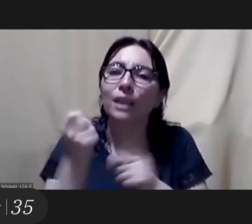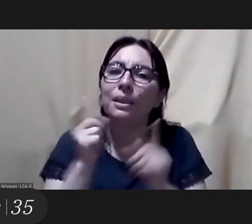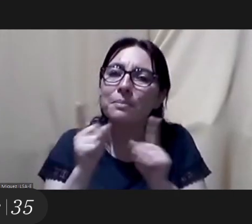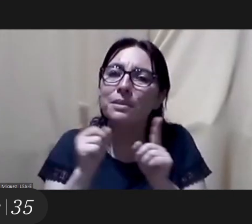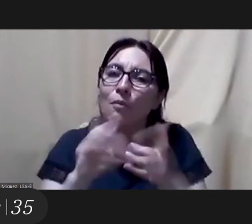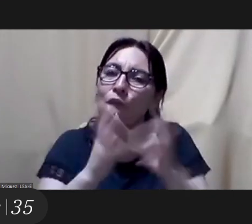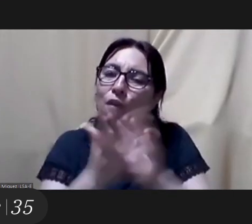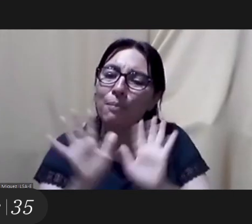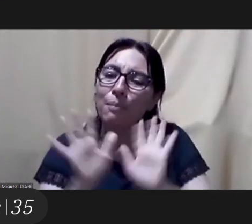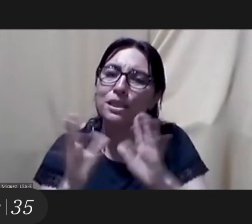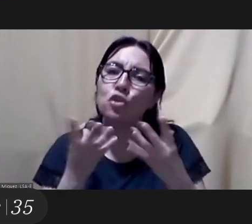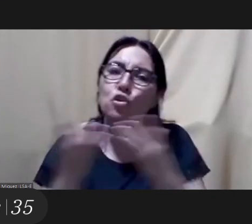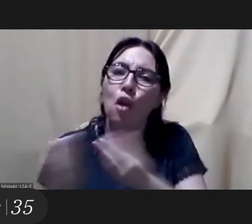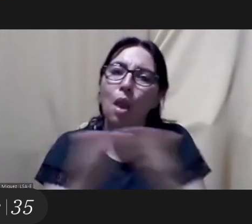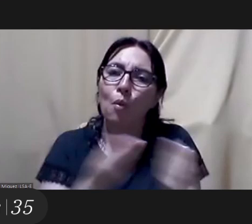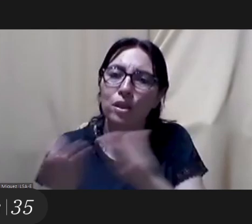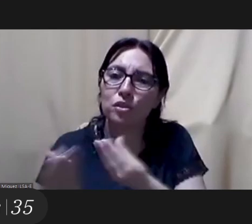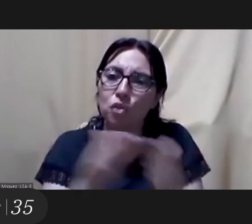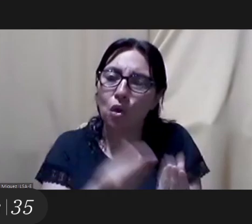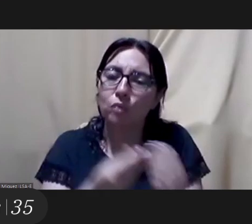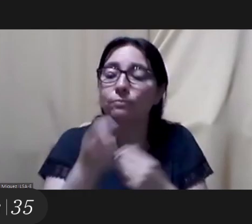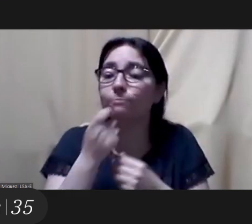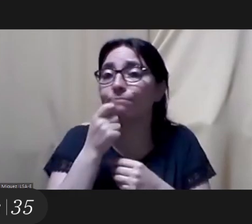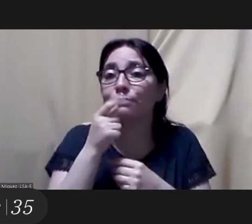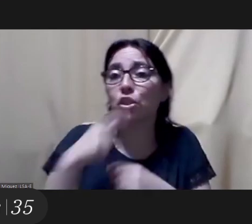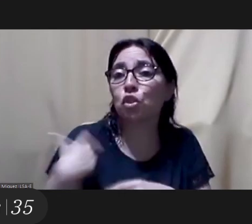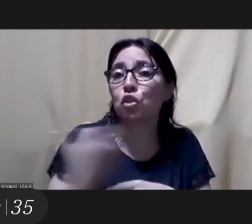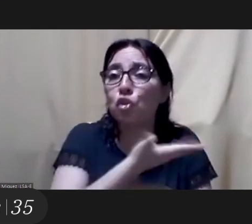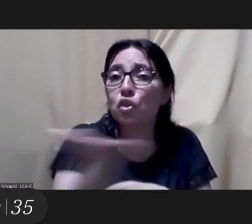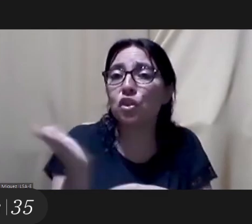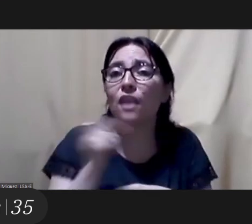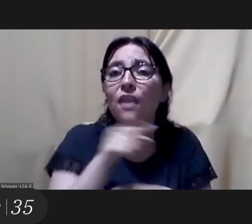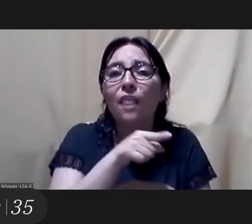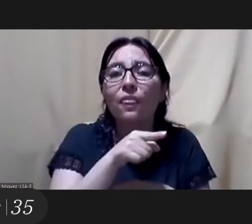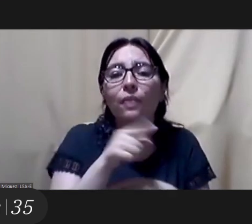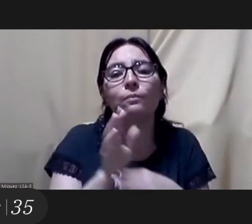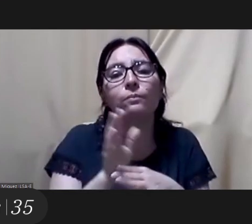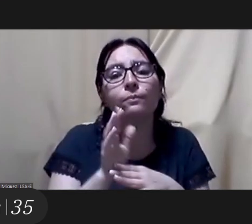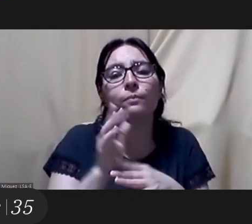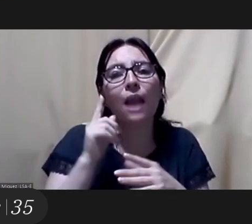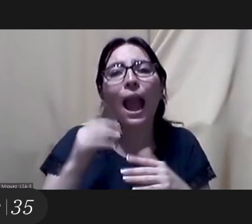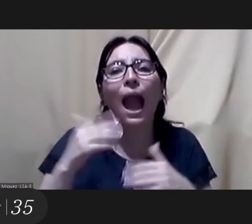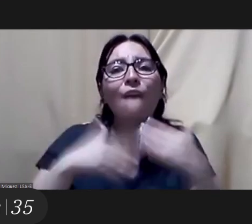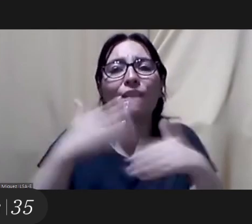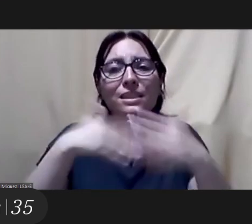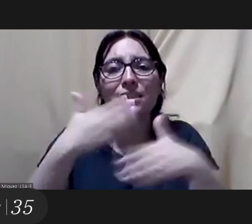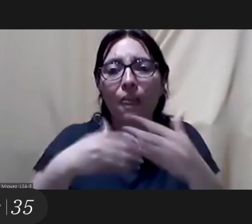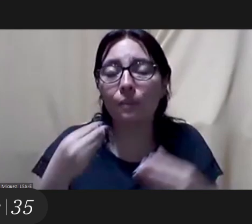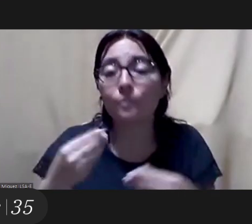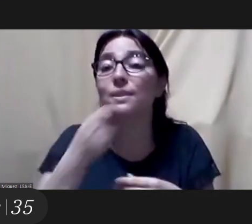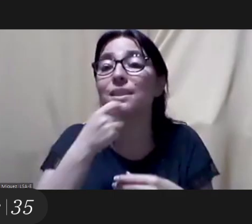systems we believe that the maturity of a society is reflected by the fact that there is